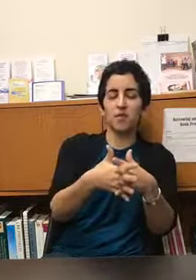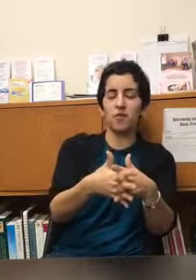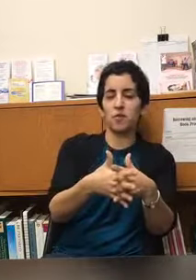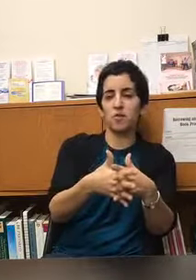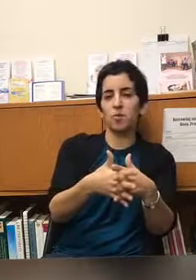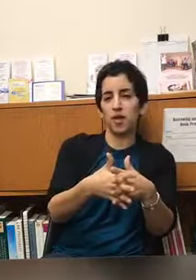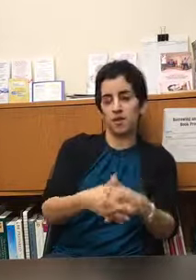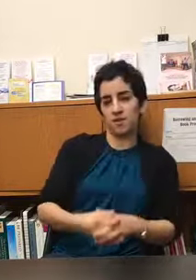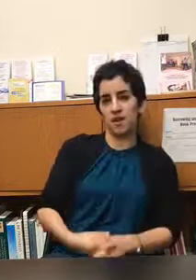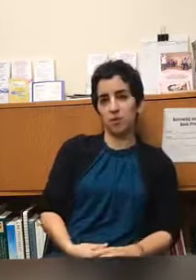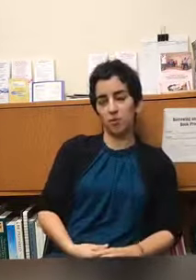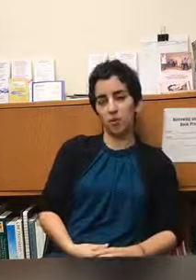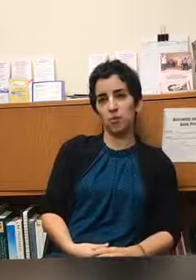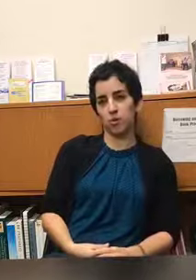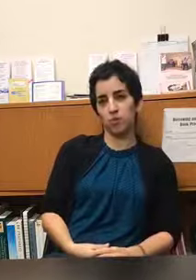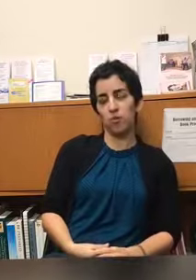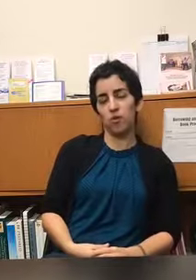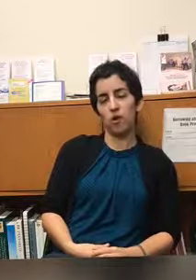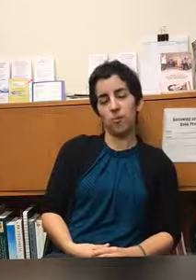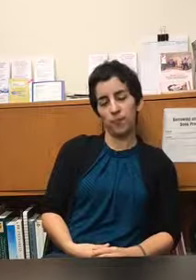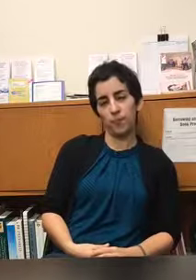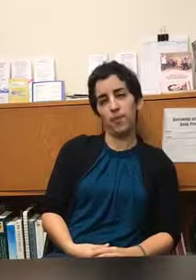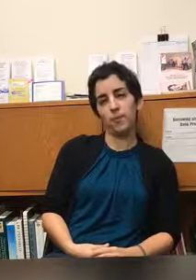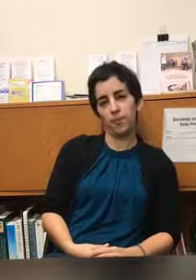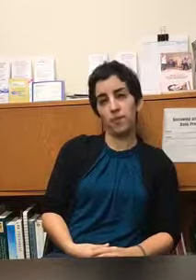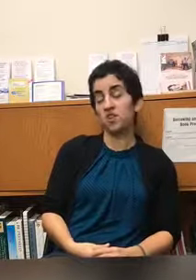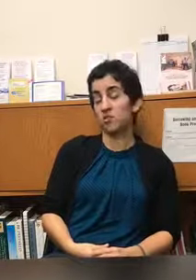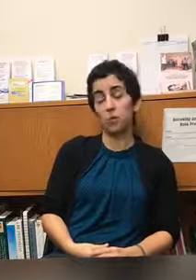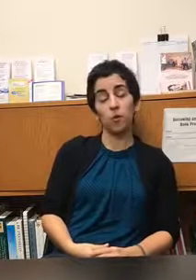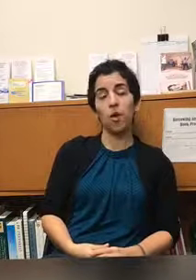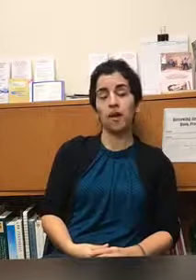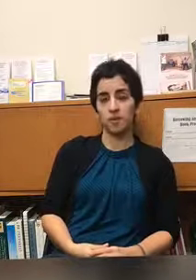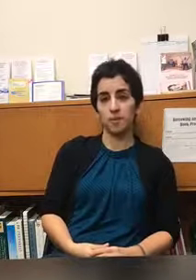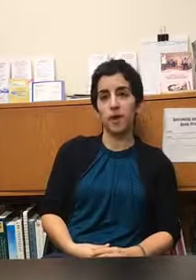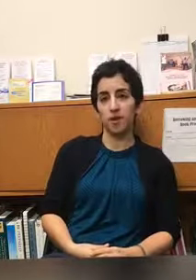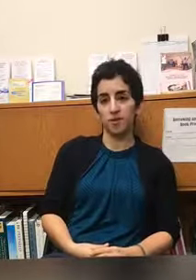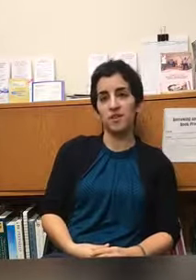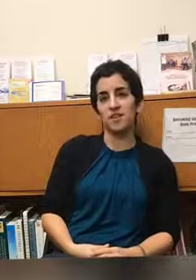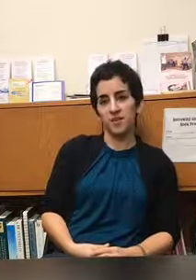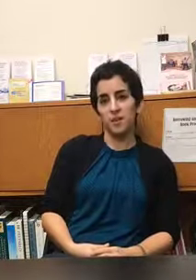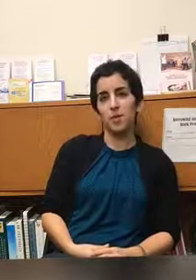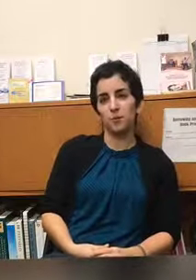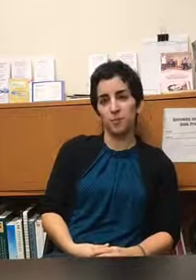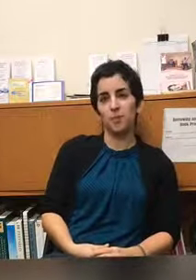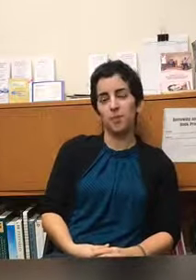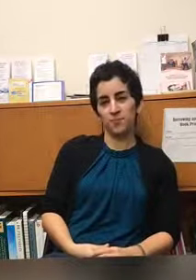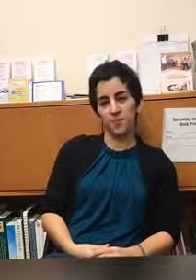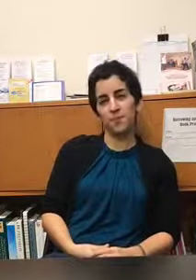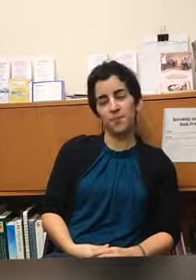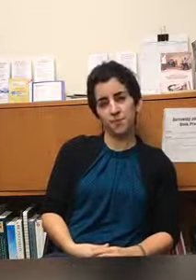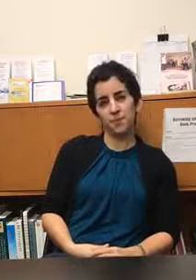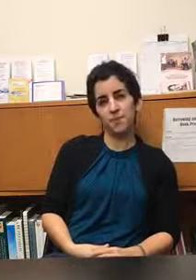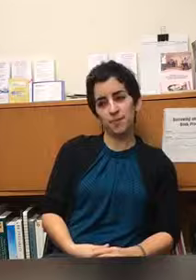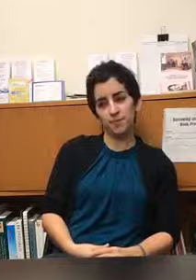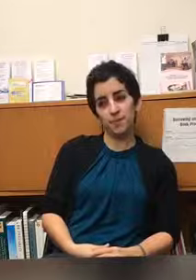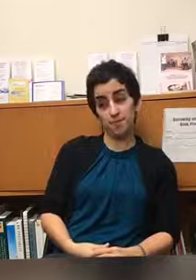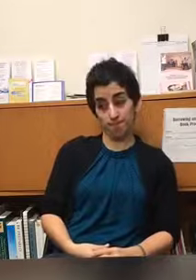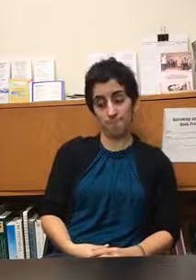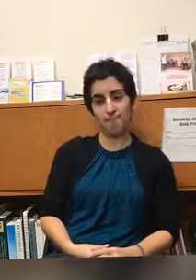field in between that can be really really fruitful that's just one way to pair and i see you have some chimes there you